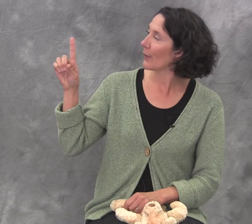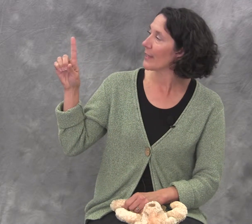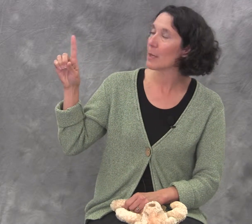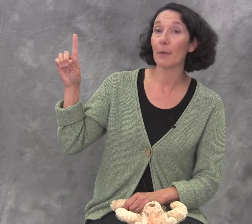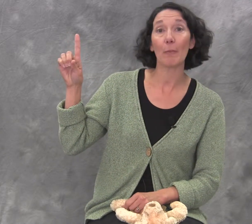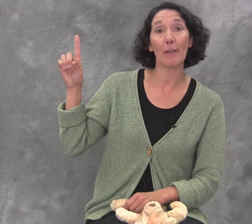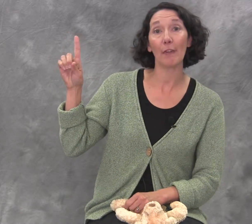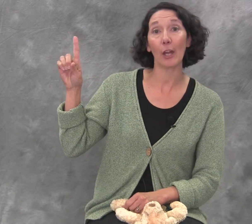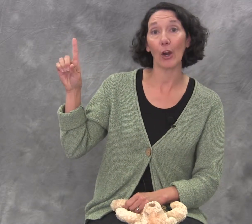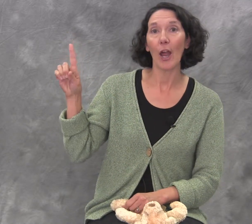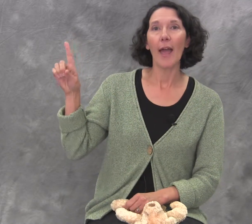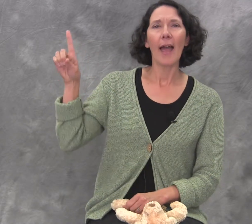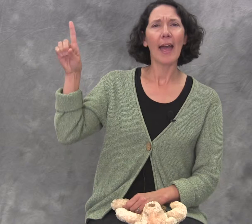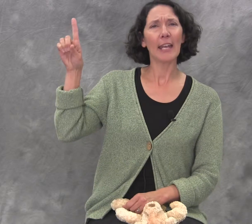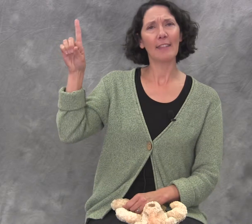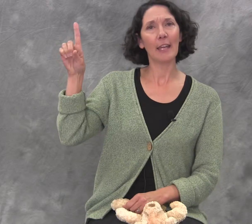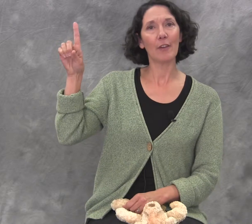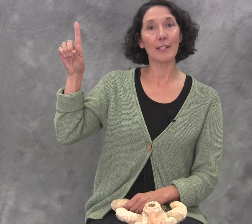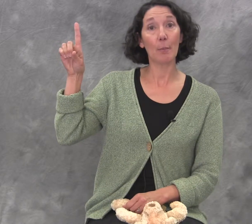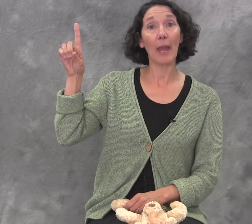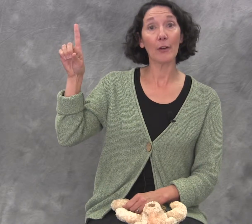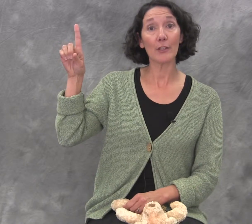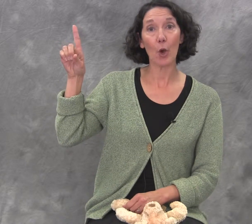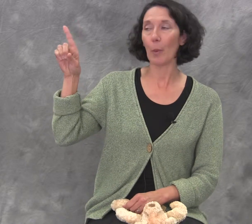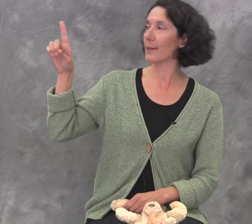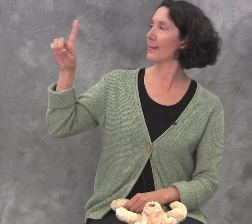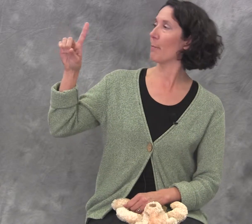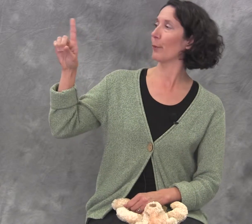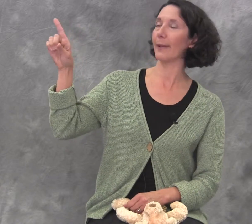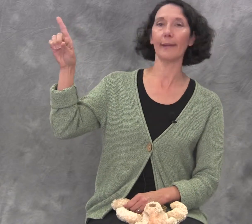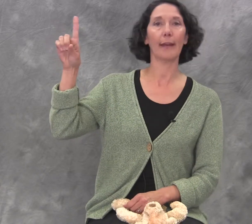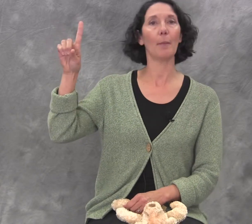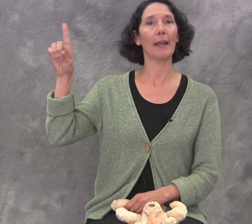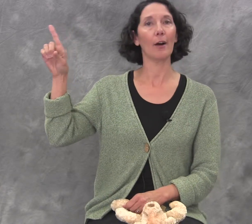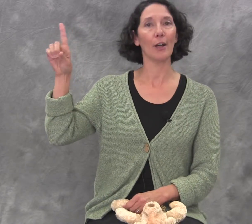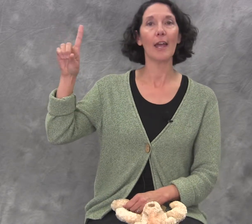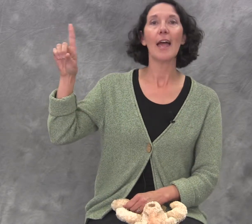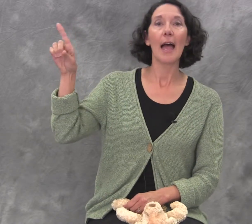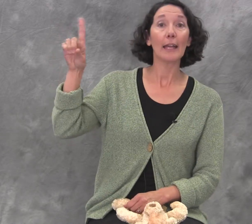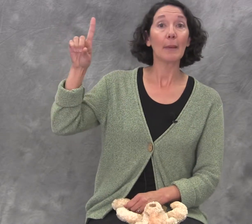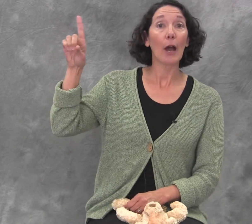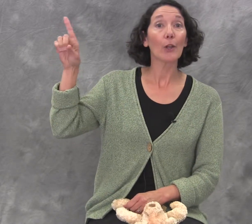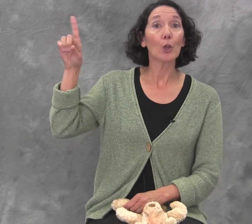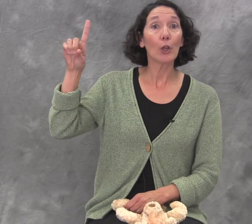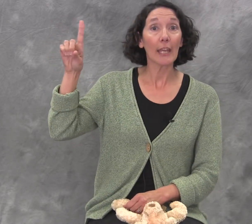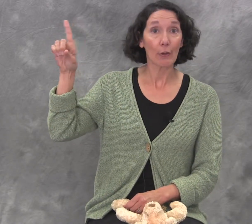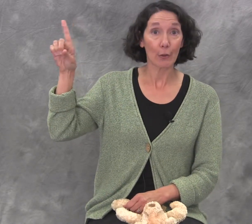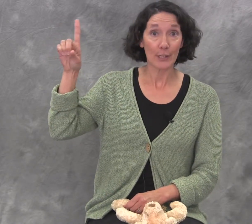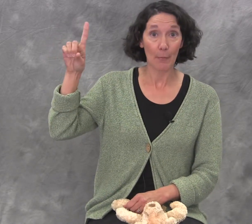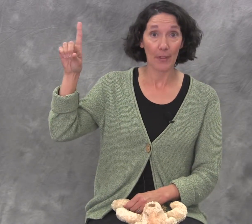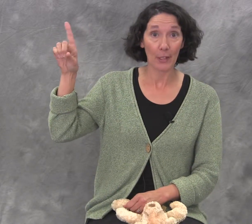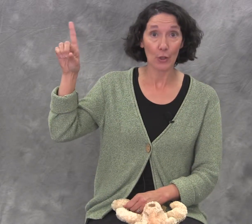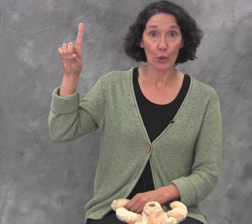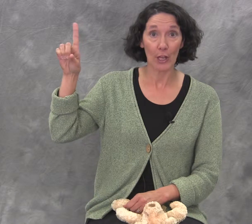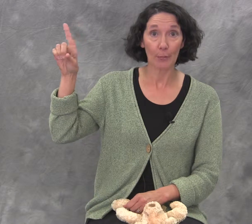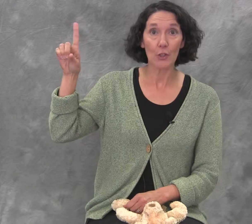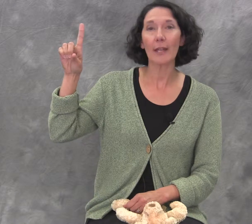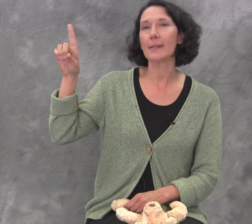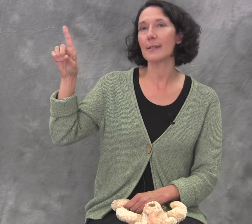here on the tip of my finger. And I think of it as a periscope on a submarine coming on, coming out and looking for something, searching. So that's